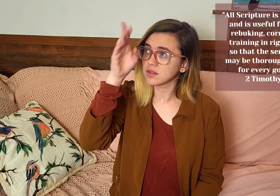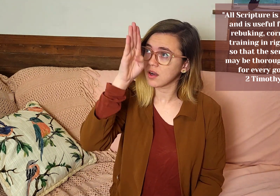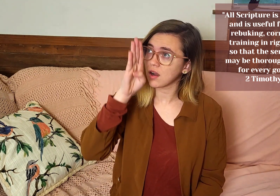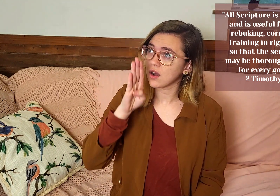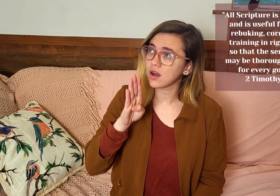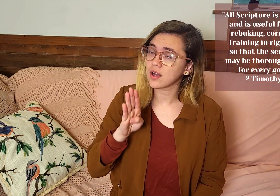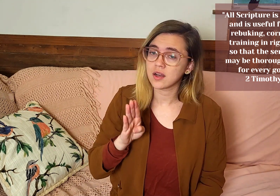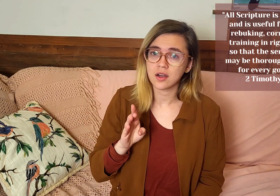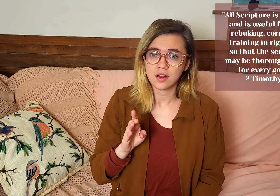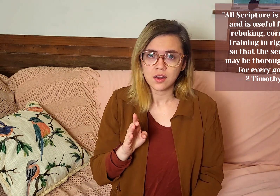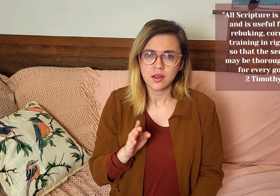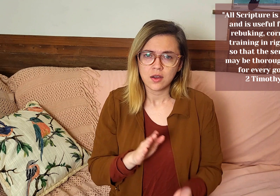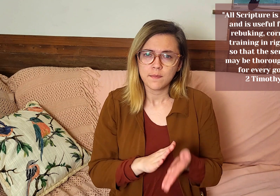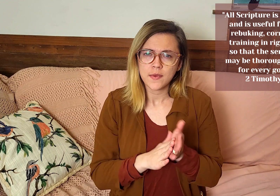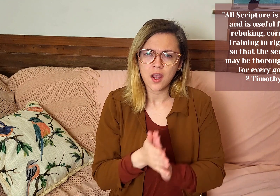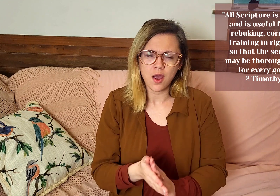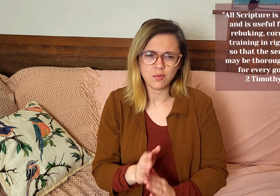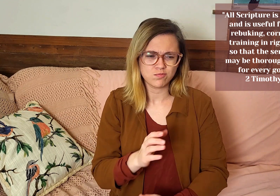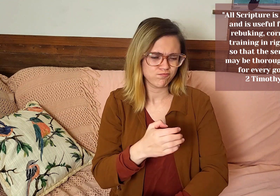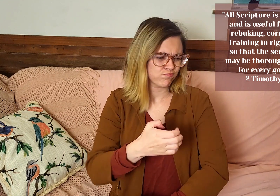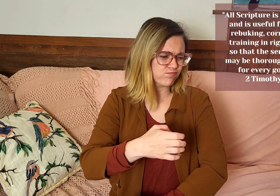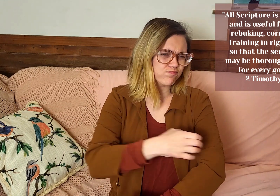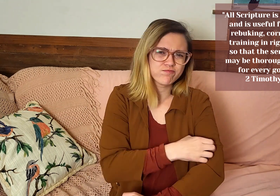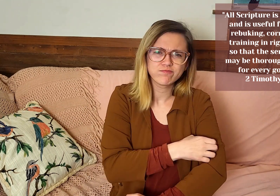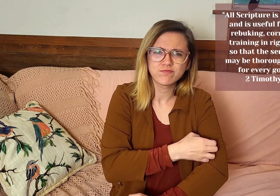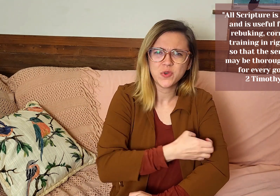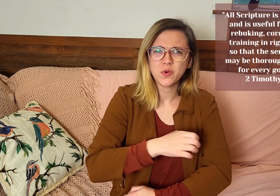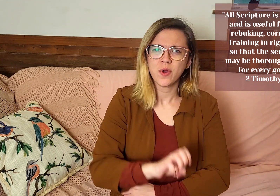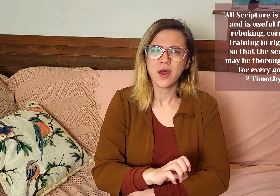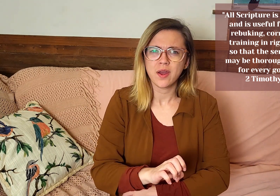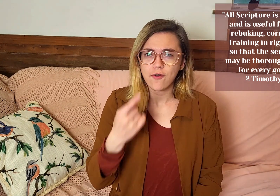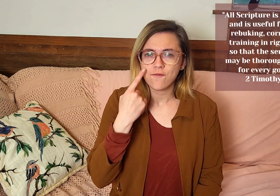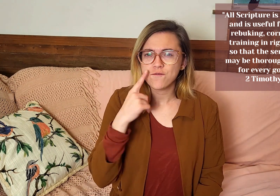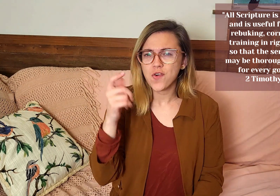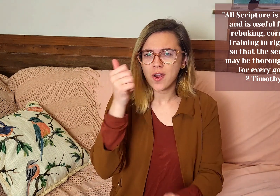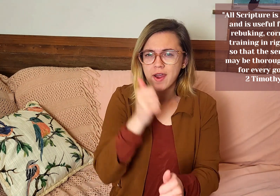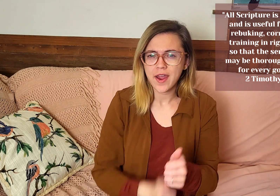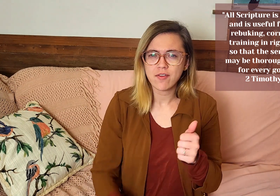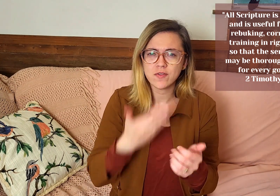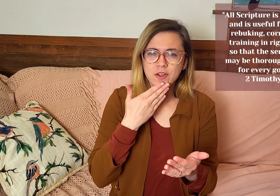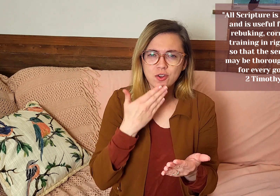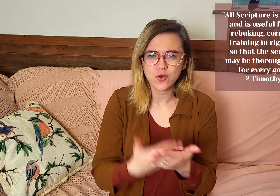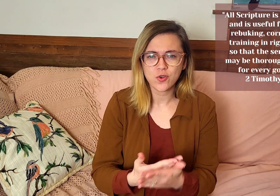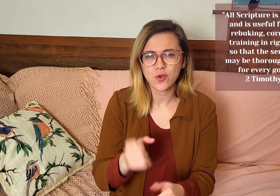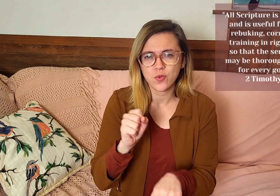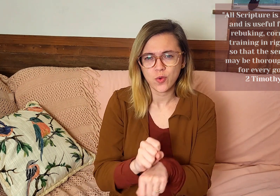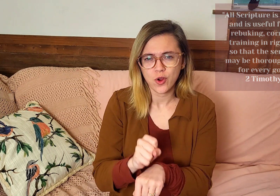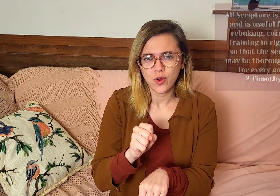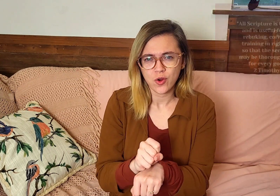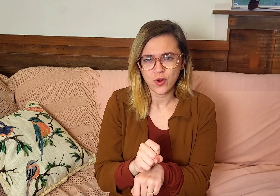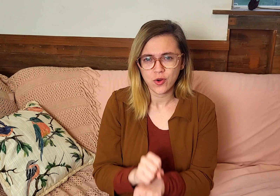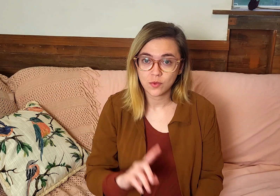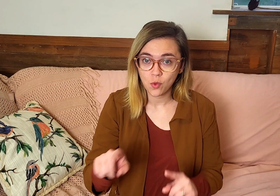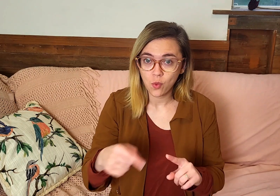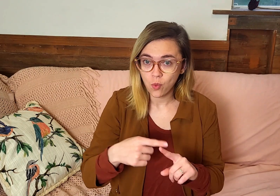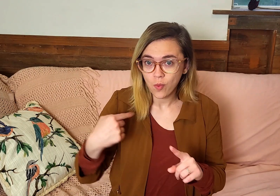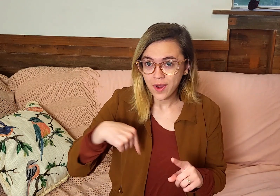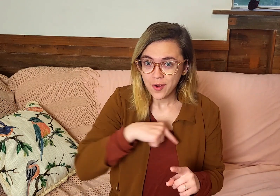thoroughly acquit for every good work. By